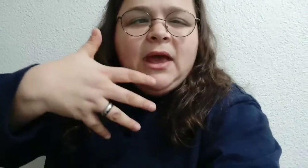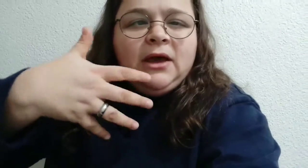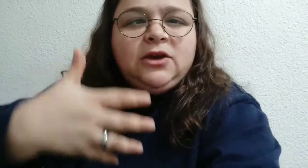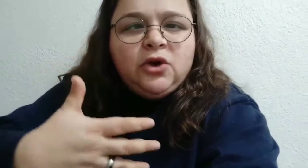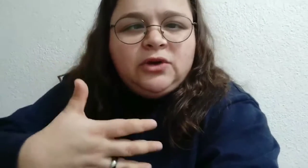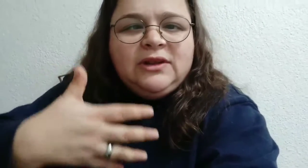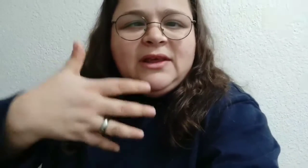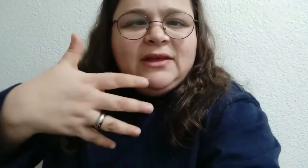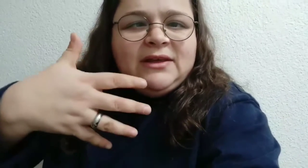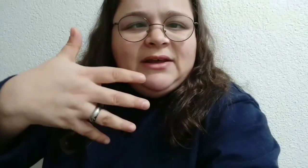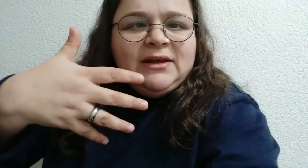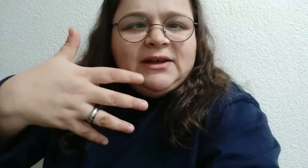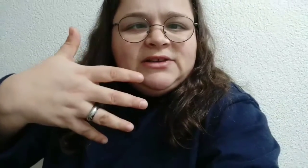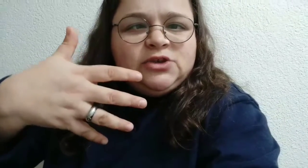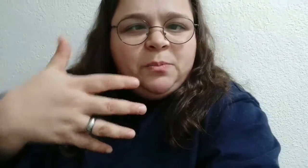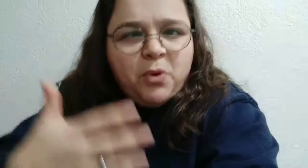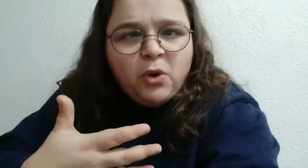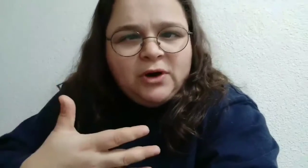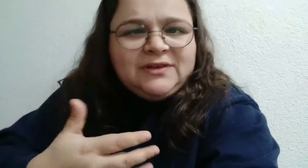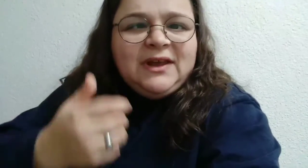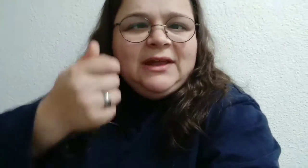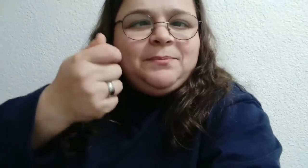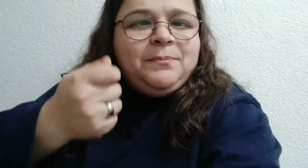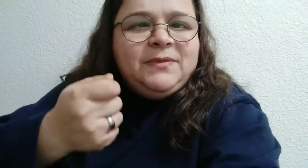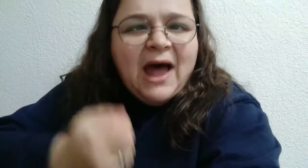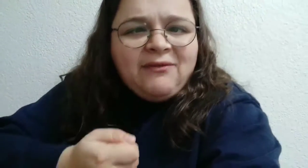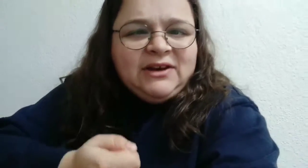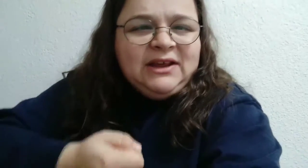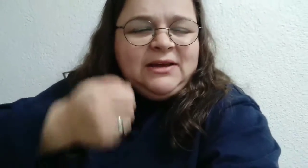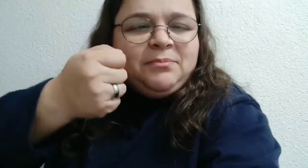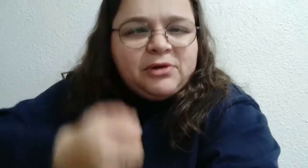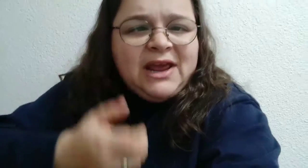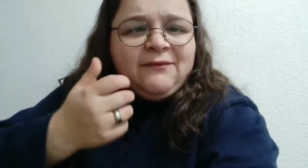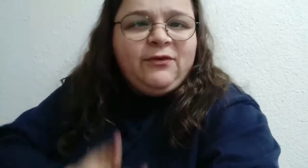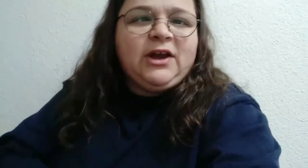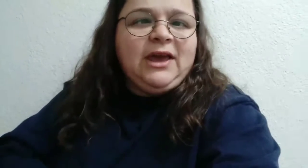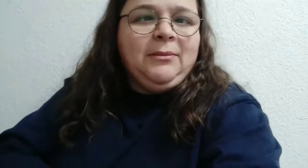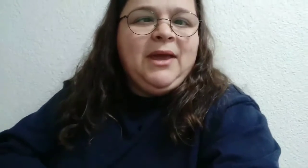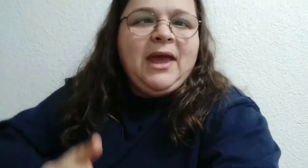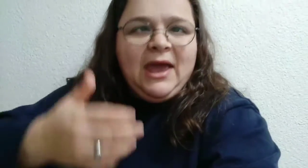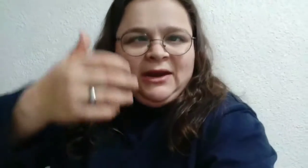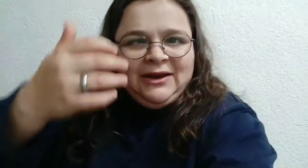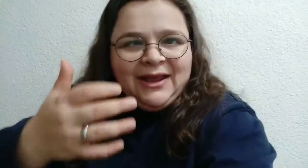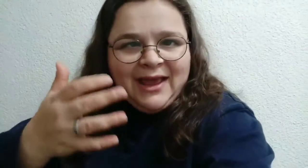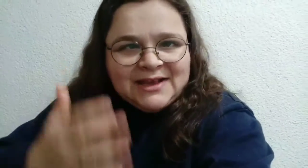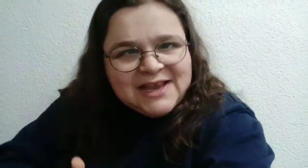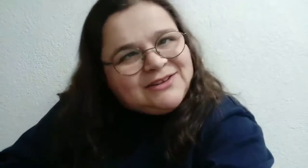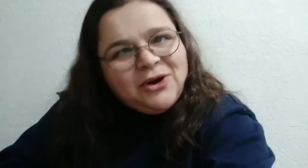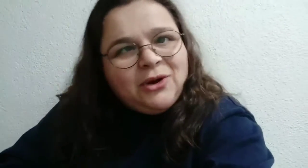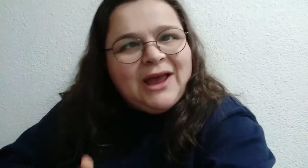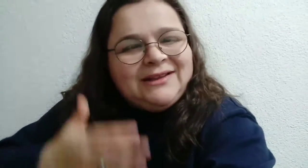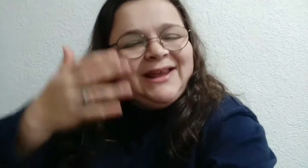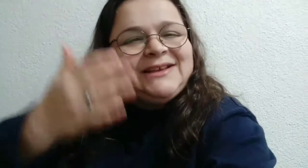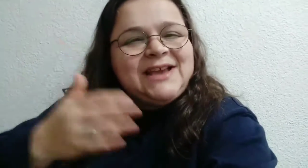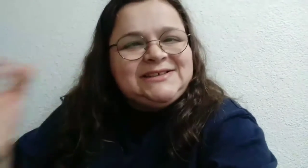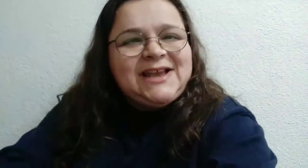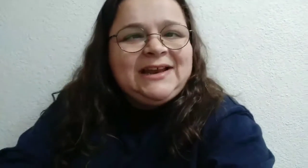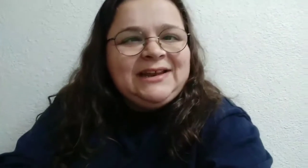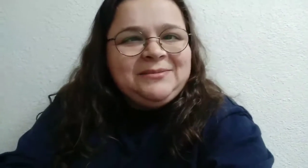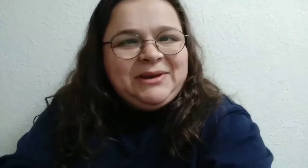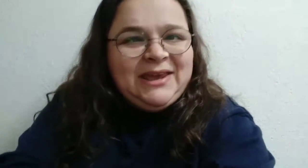good support in davening, in praying for him. And as I said in